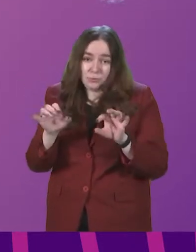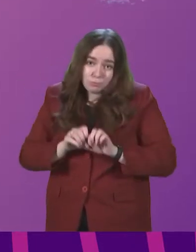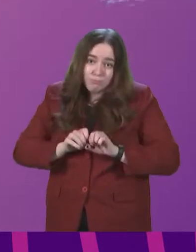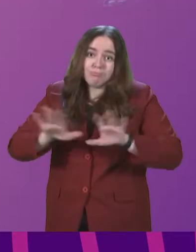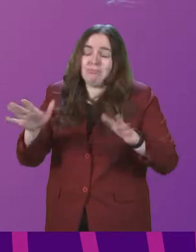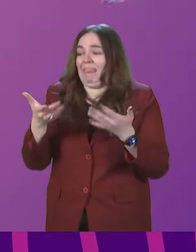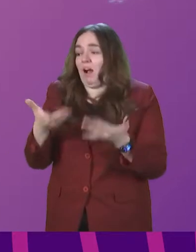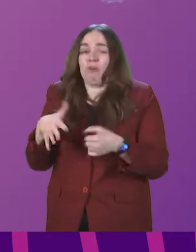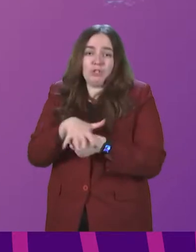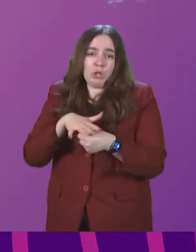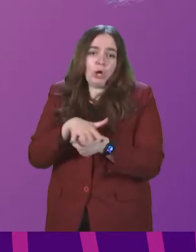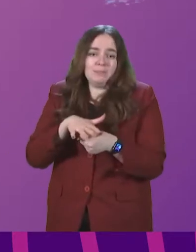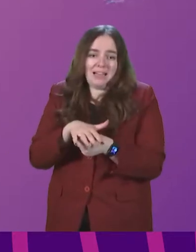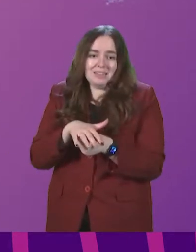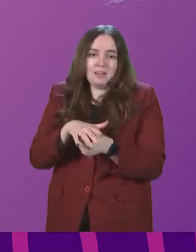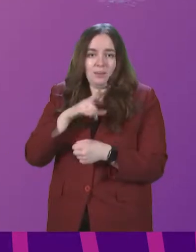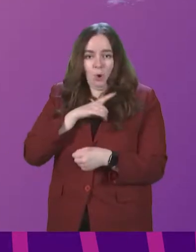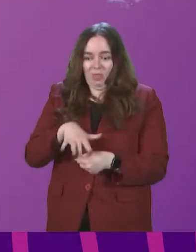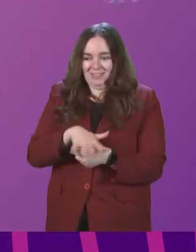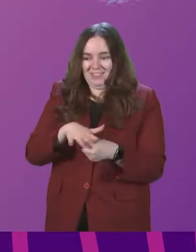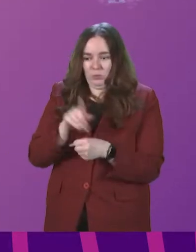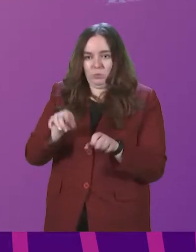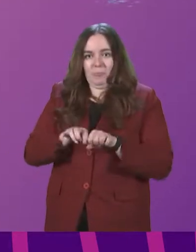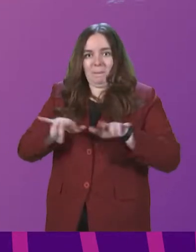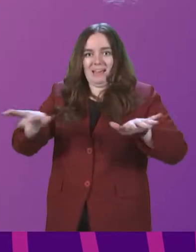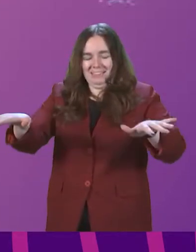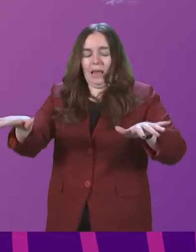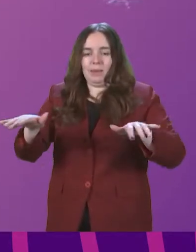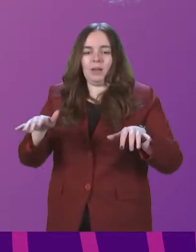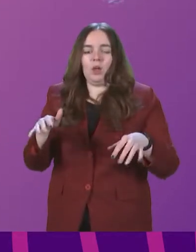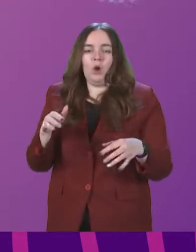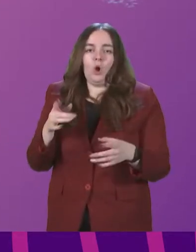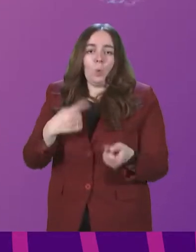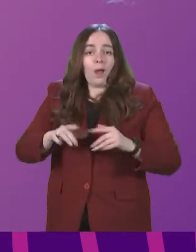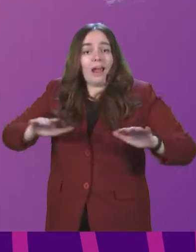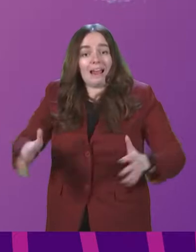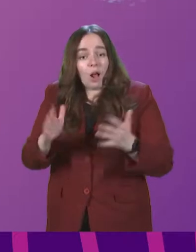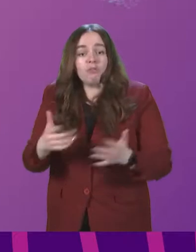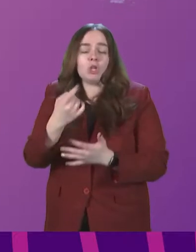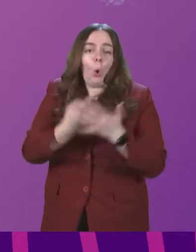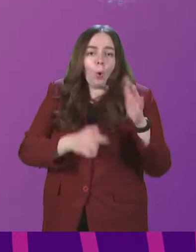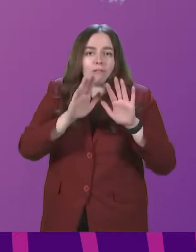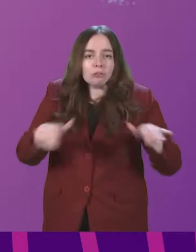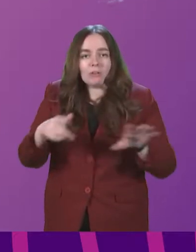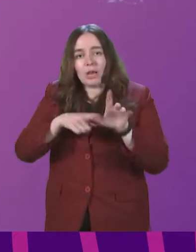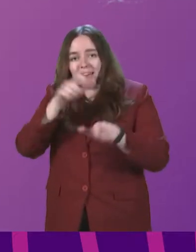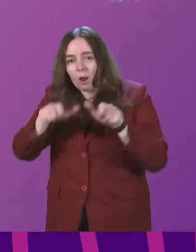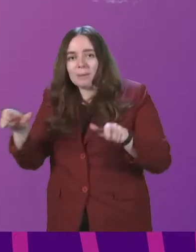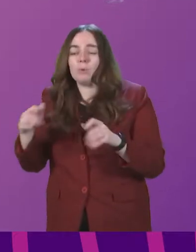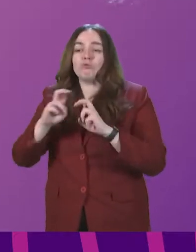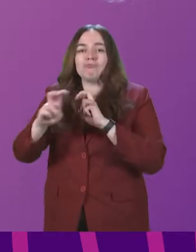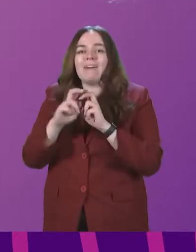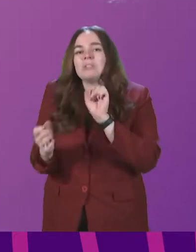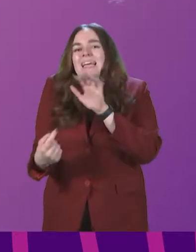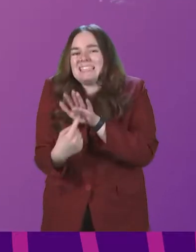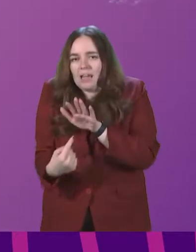the current circumstances. Given the situation with the pandemic, we are encouraging only children and young people whose travel is essential at